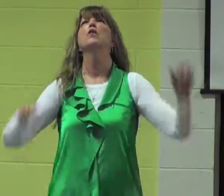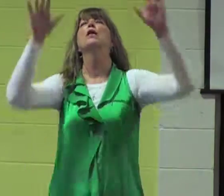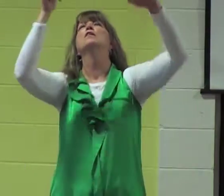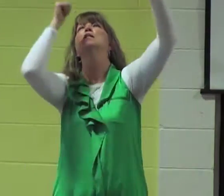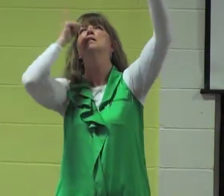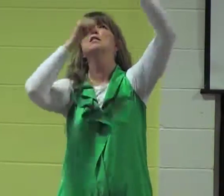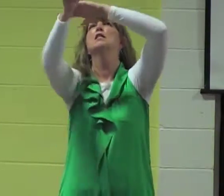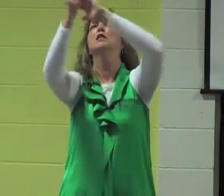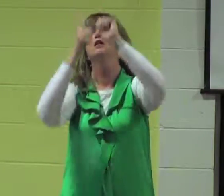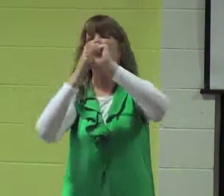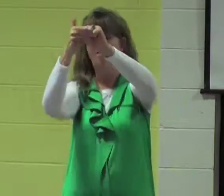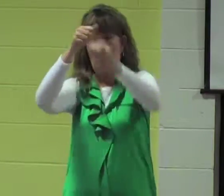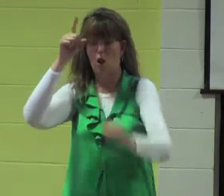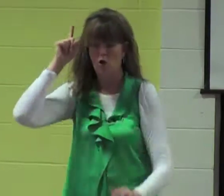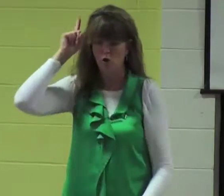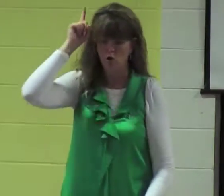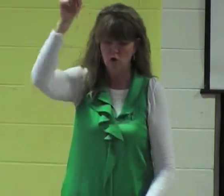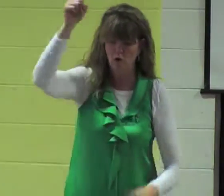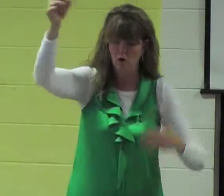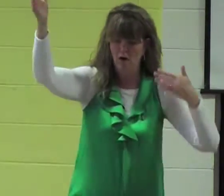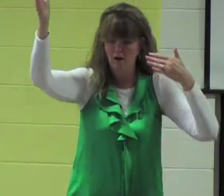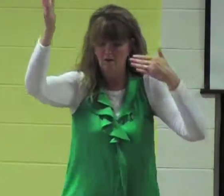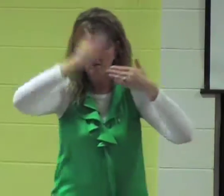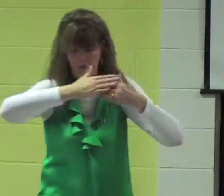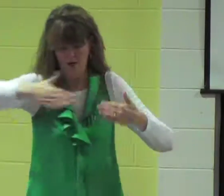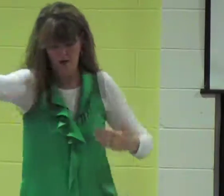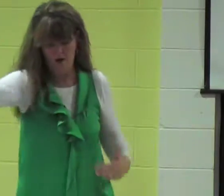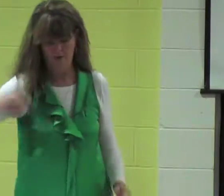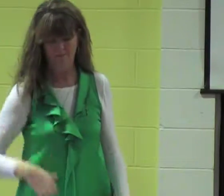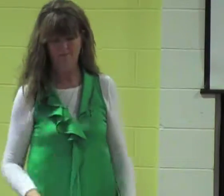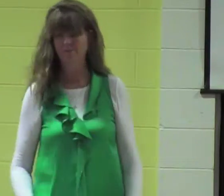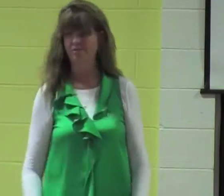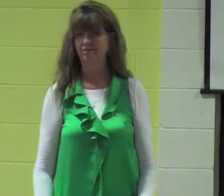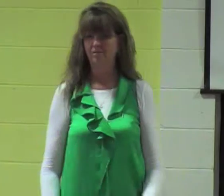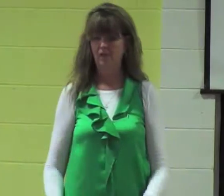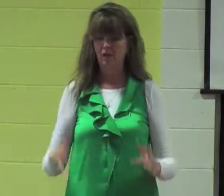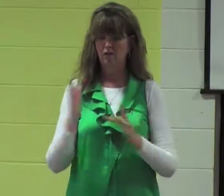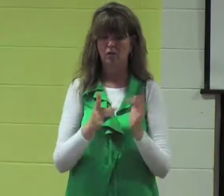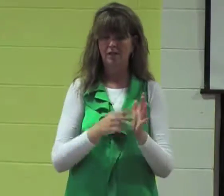have surrendered to Christ and that we will follow him from then on.